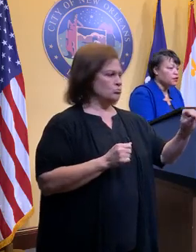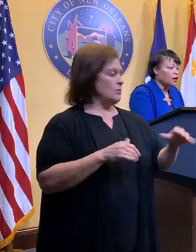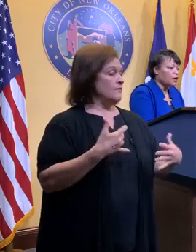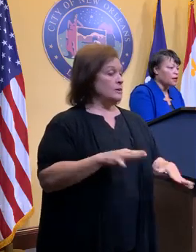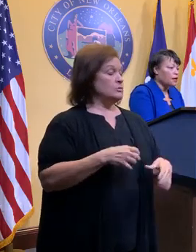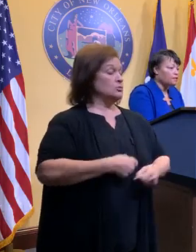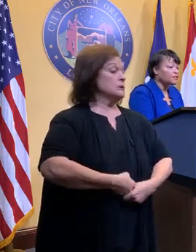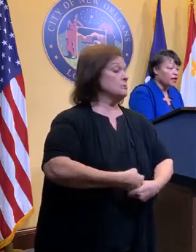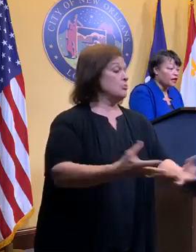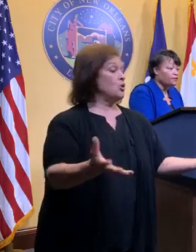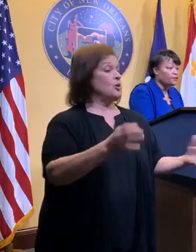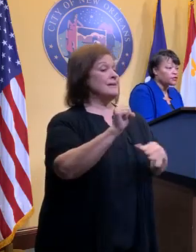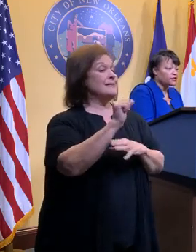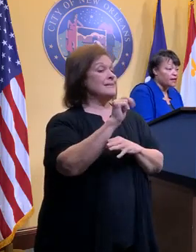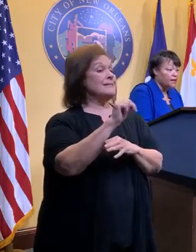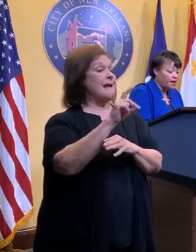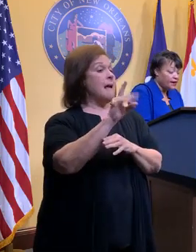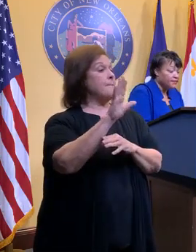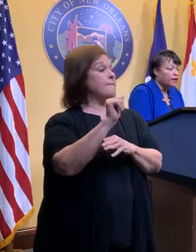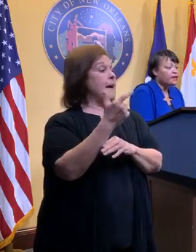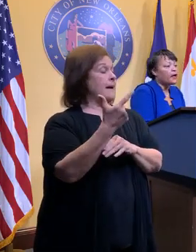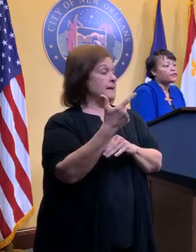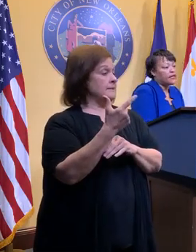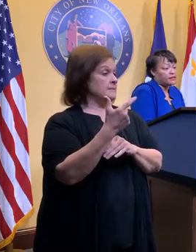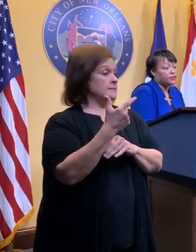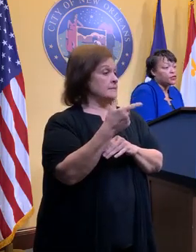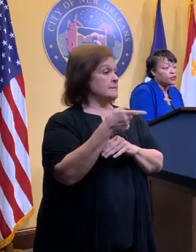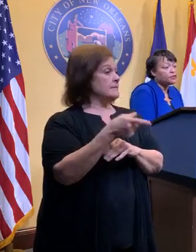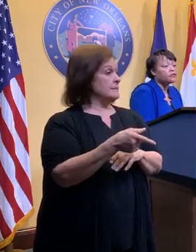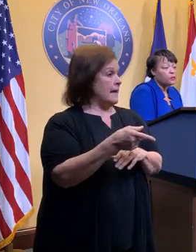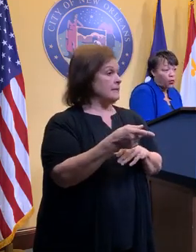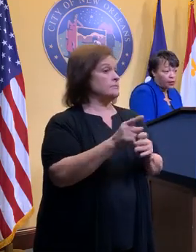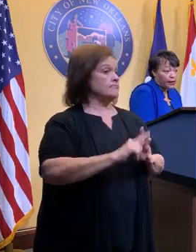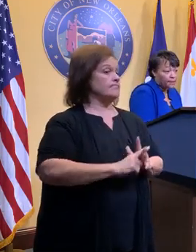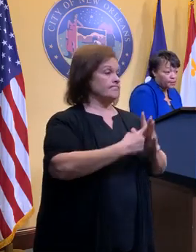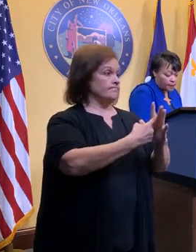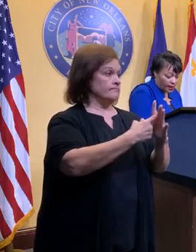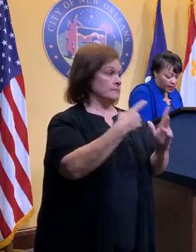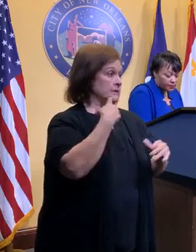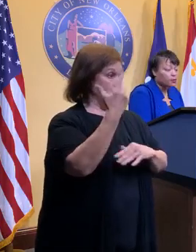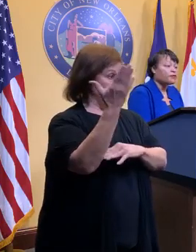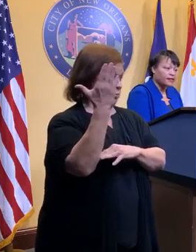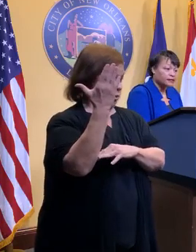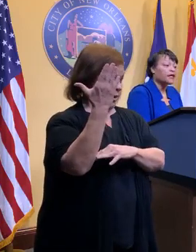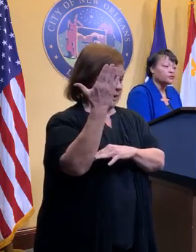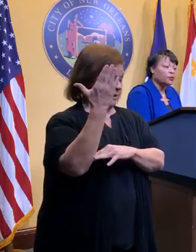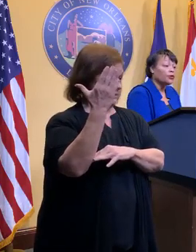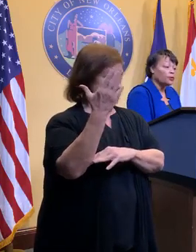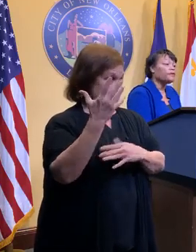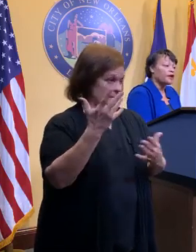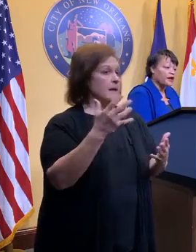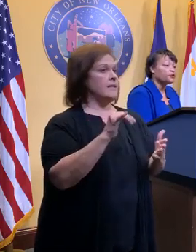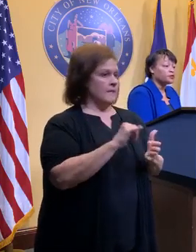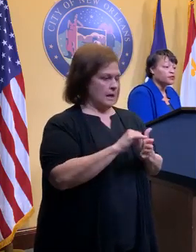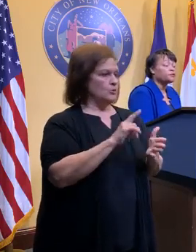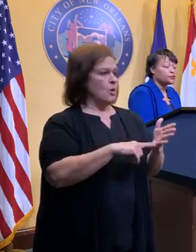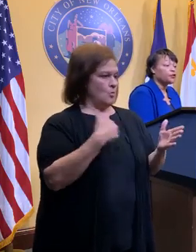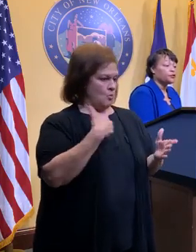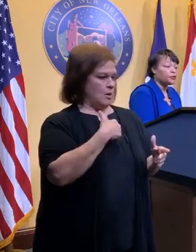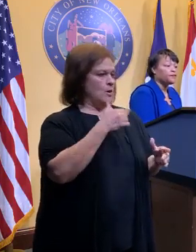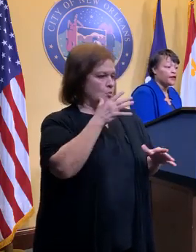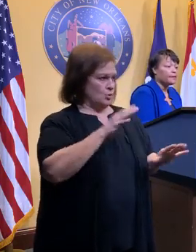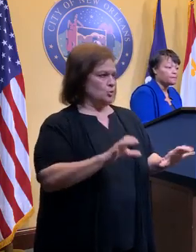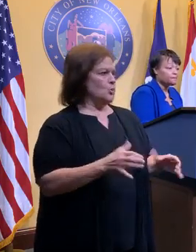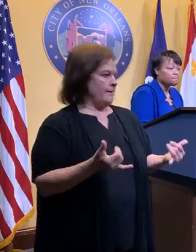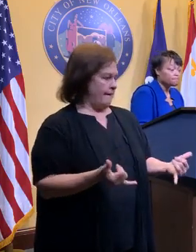distribution of sand for sandbags, that was executed this morning. Mm And so that's, that's what we would provide during